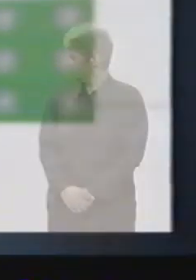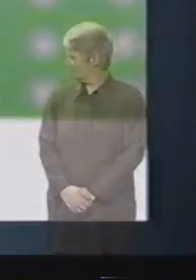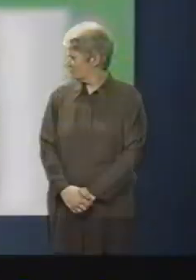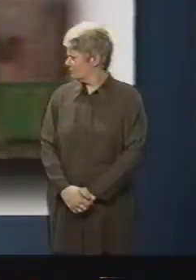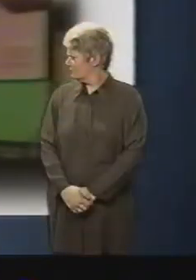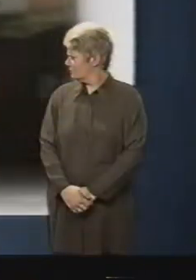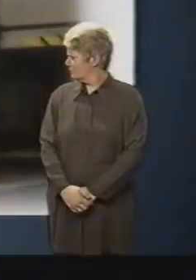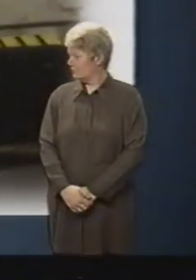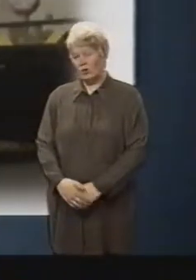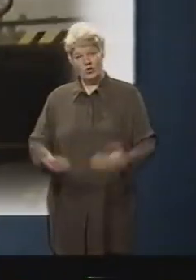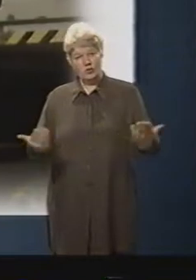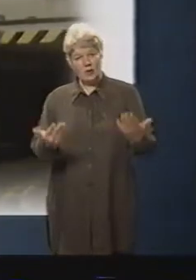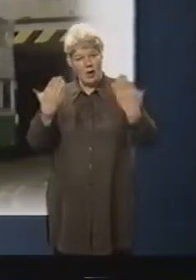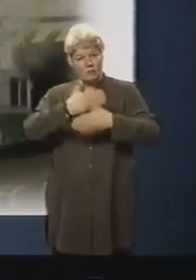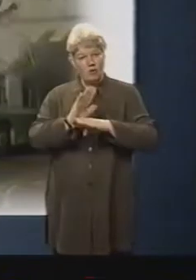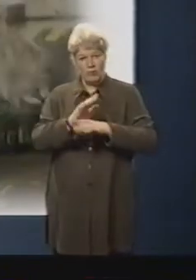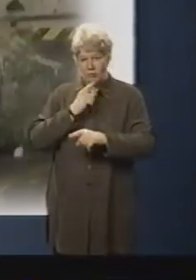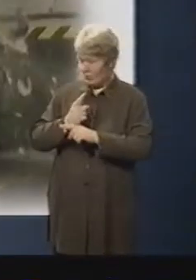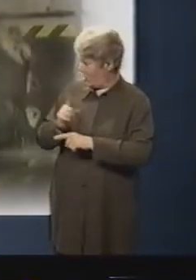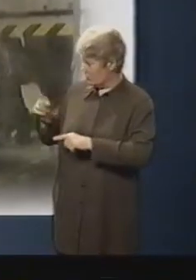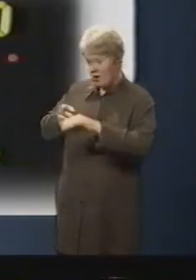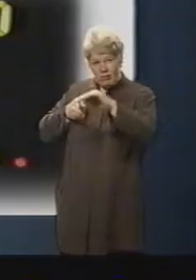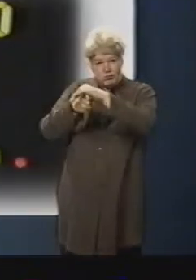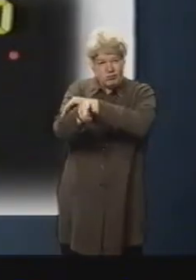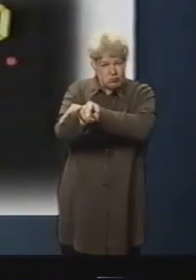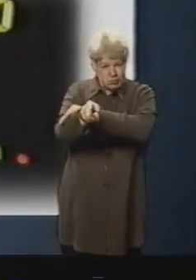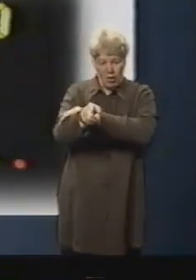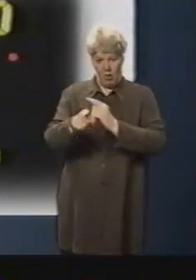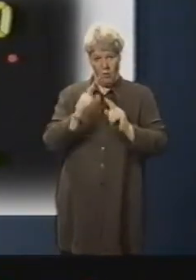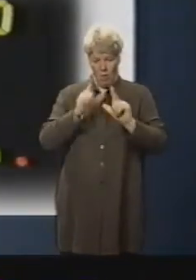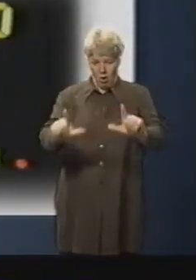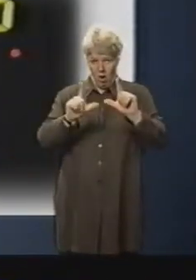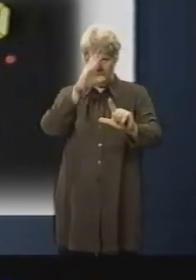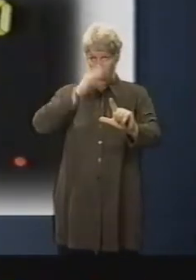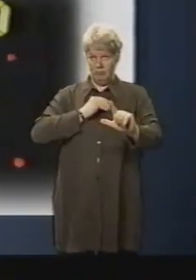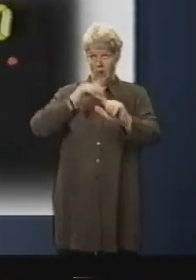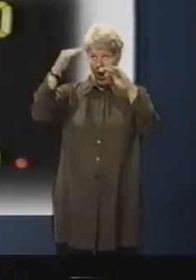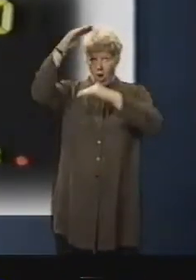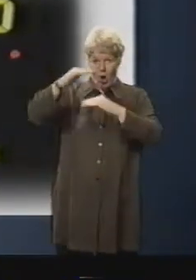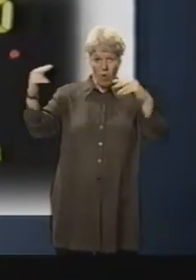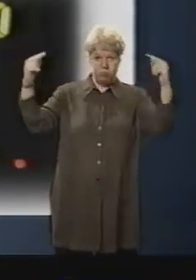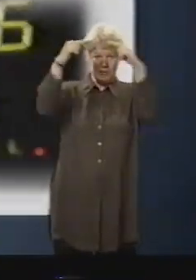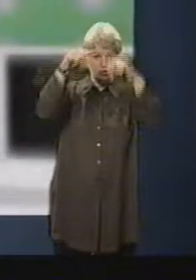On tomorrow's world, bridge bashing, the invention that stops high vehicles going under low bridges.